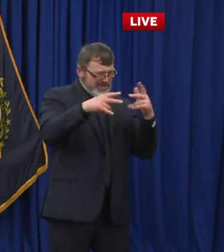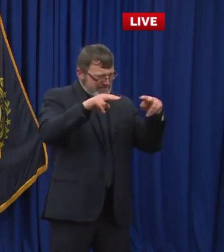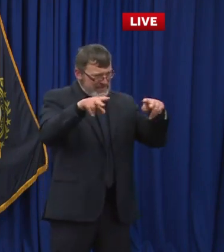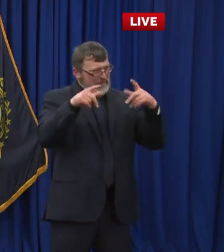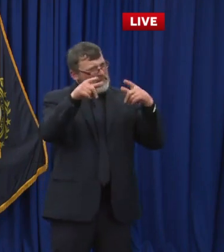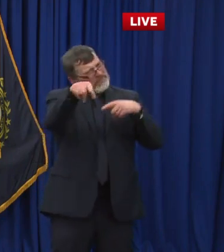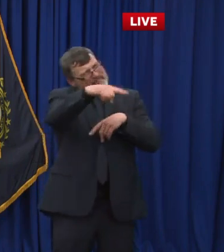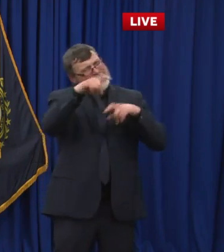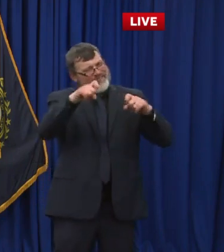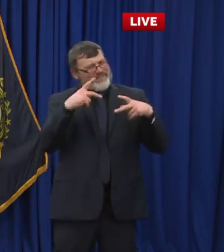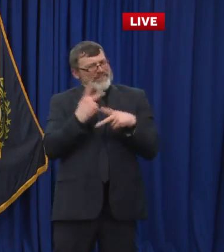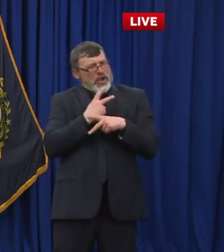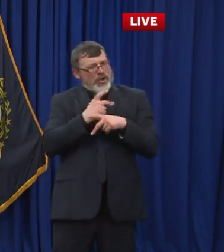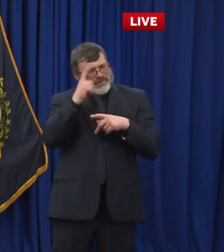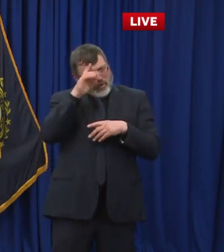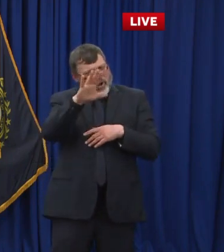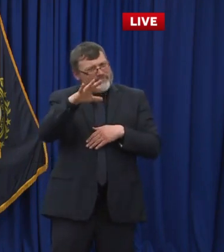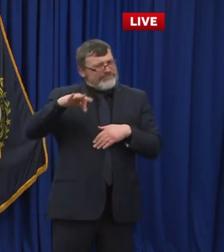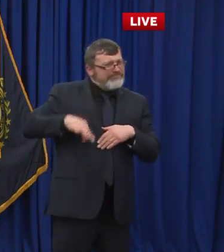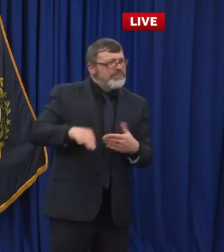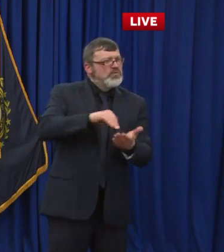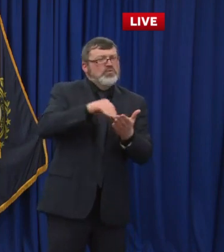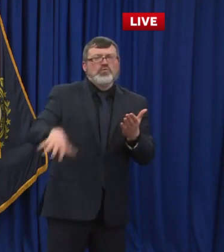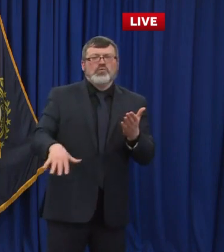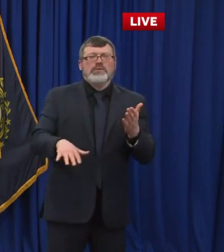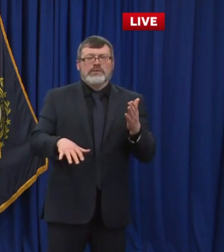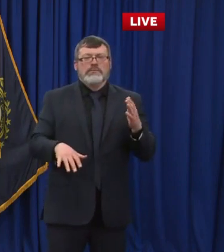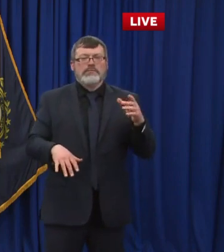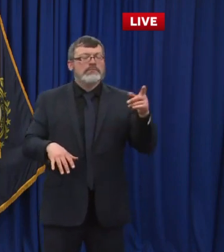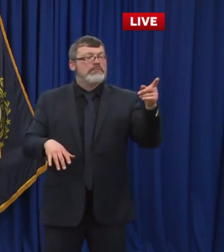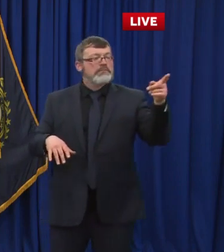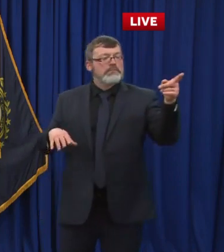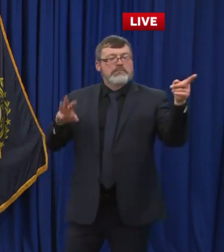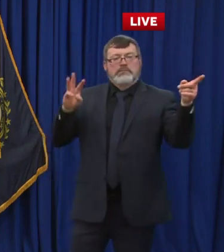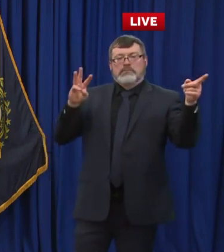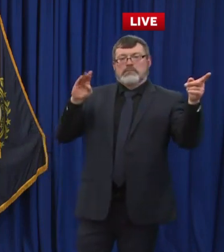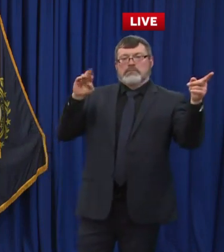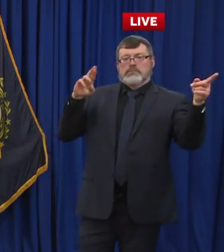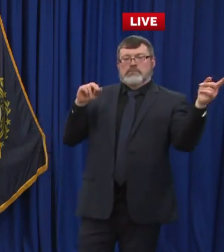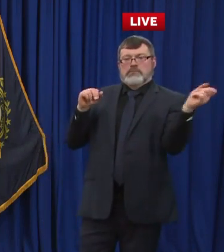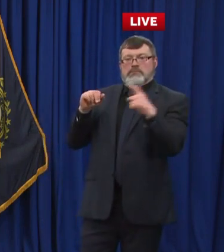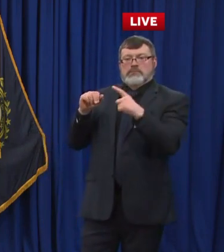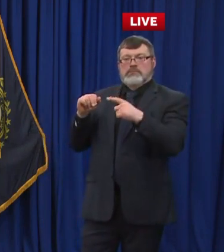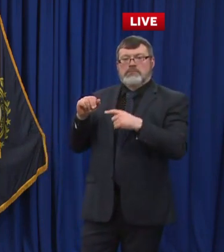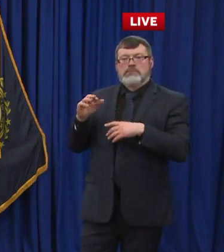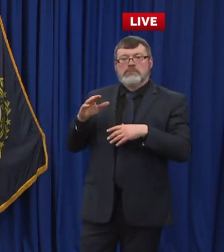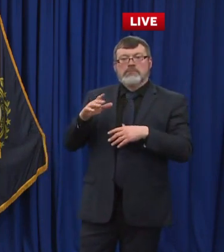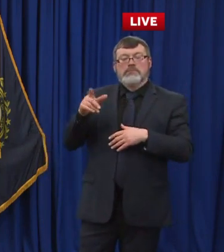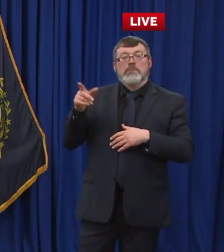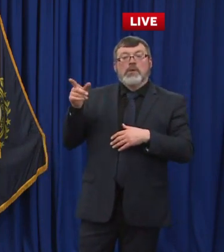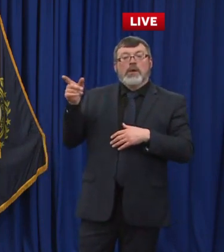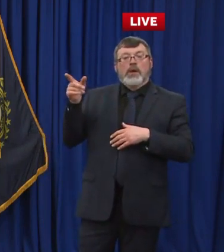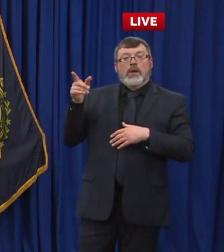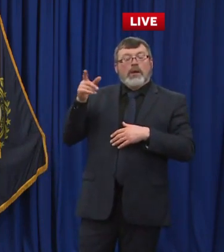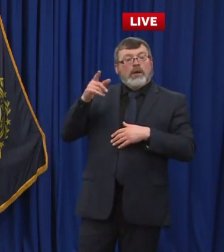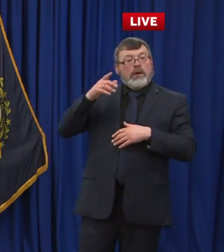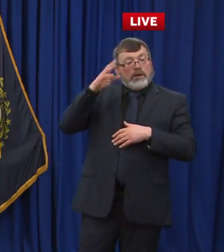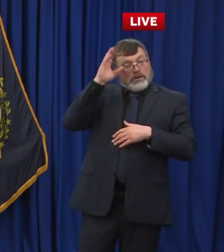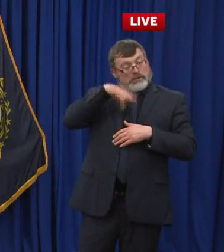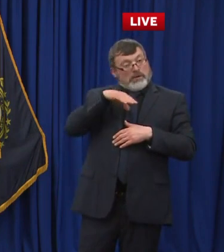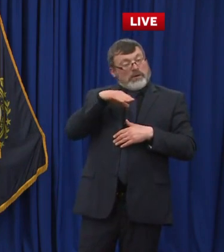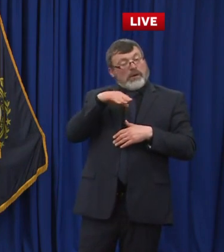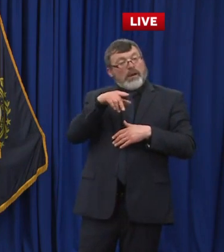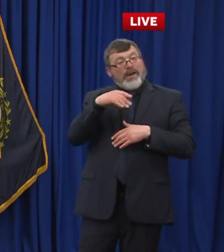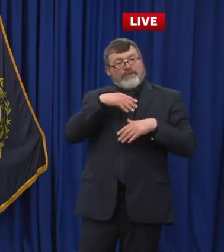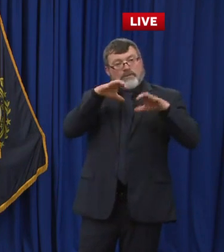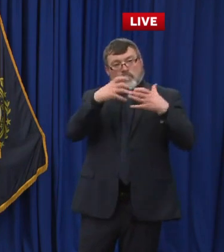who are medically qualified, who have had the doctor send in the information. They've waiting for the call. They've not received